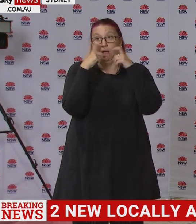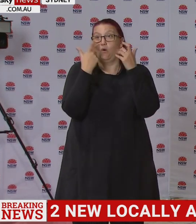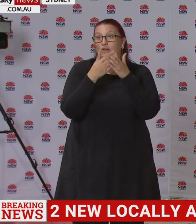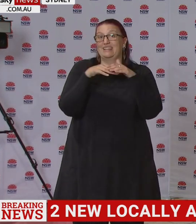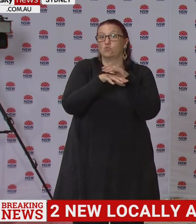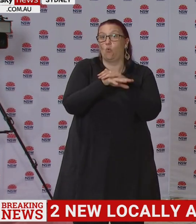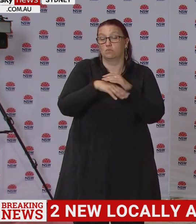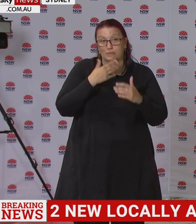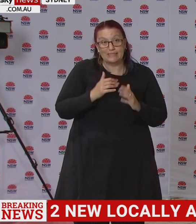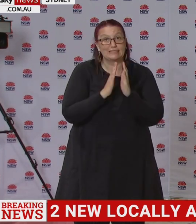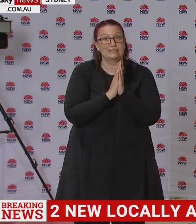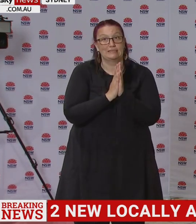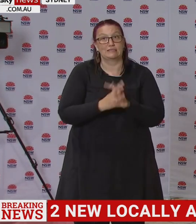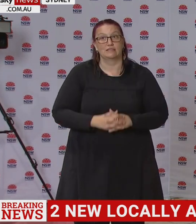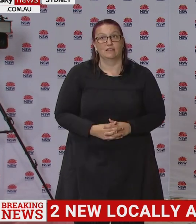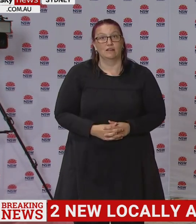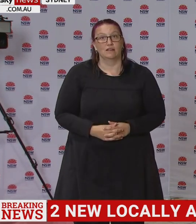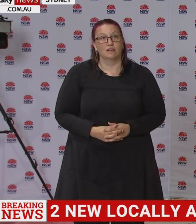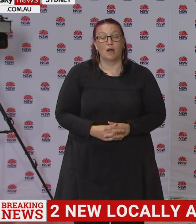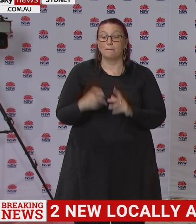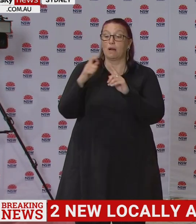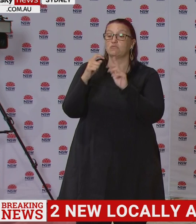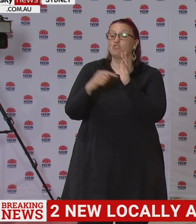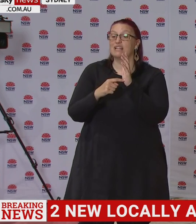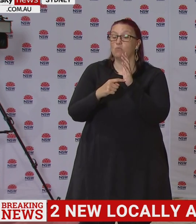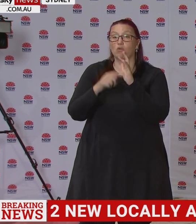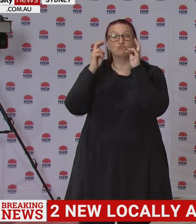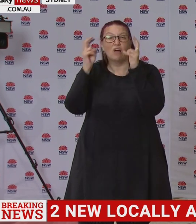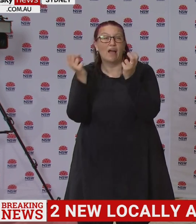public transport in the Sydney region.